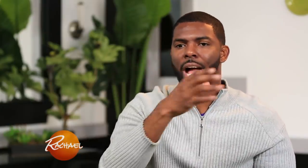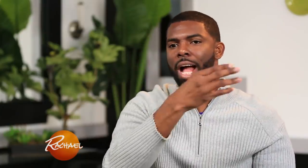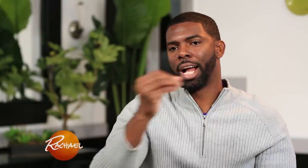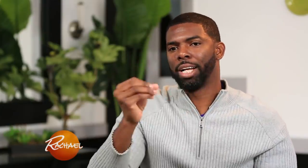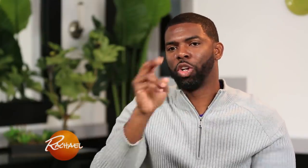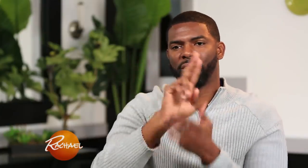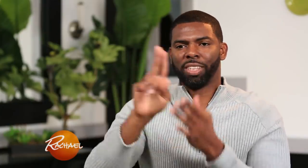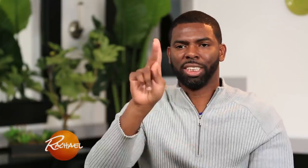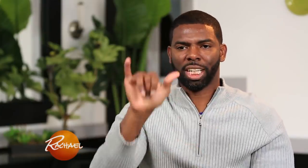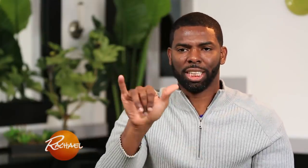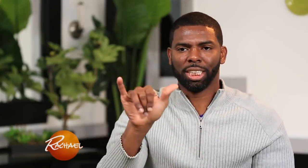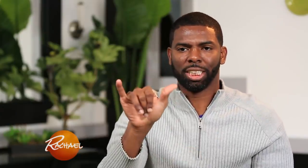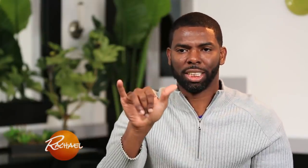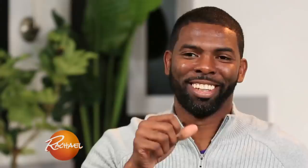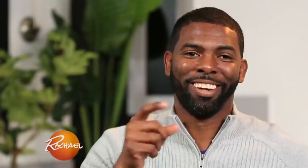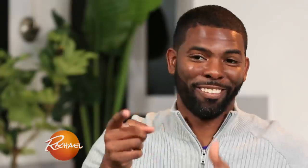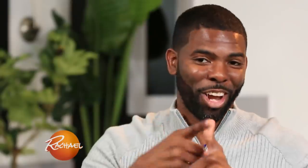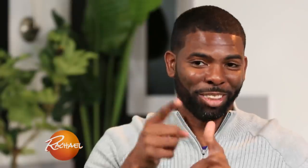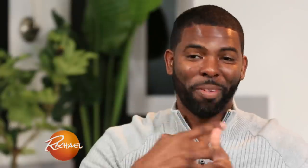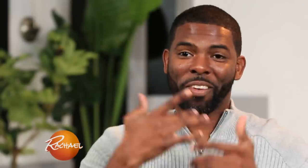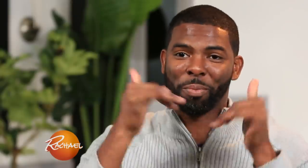UNC, and the University of Kentucky.